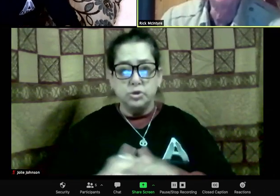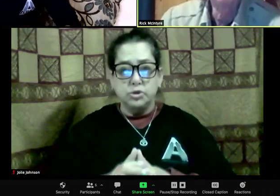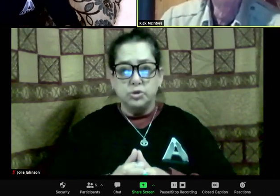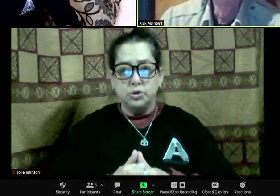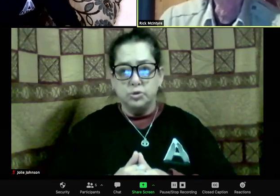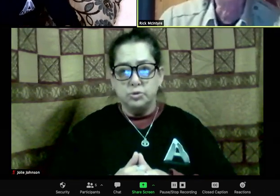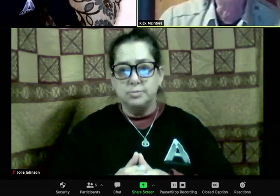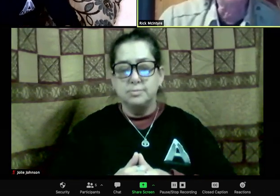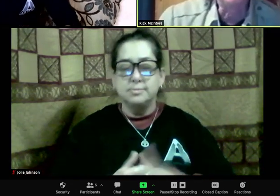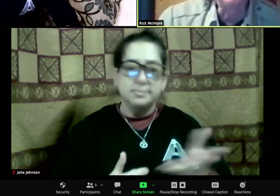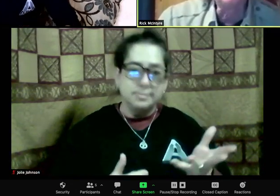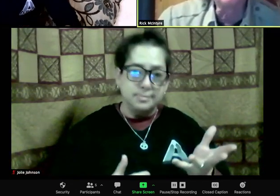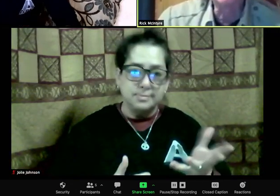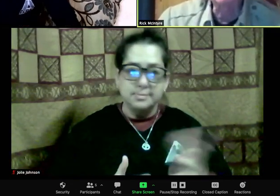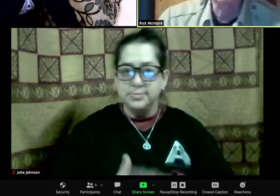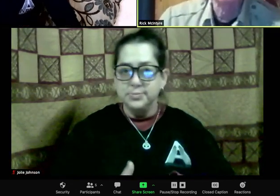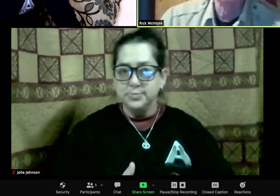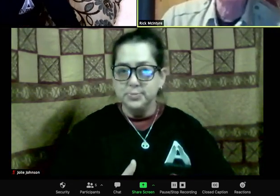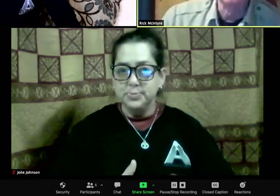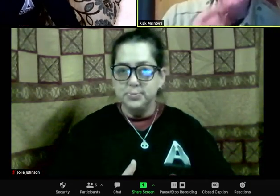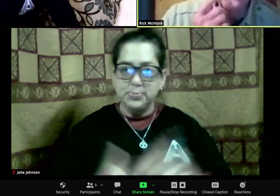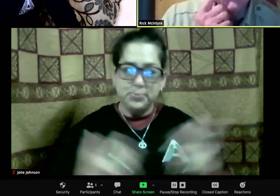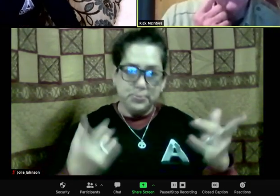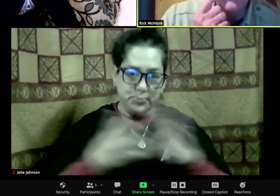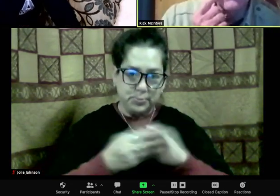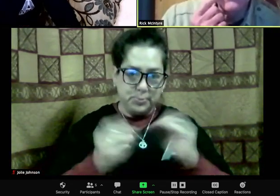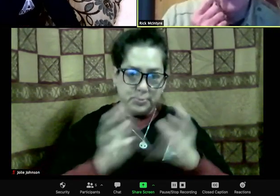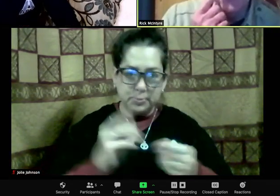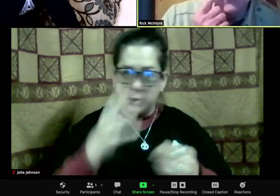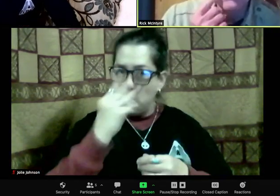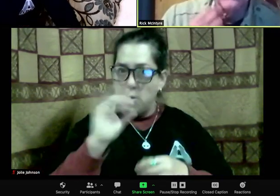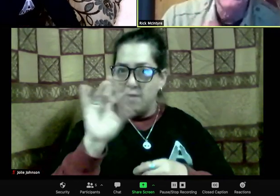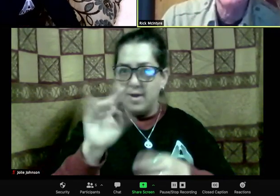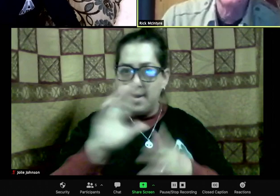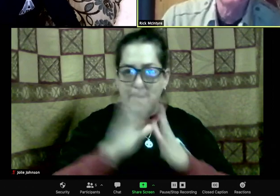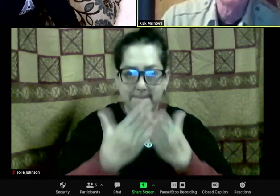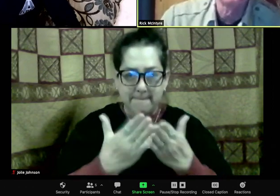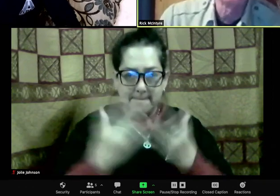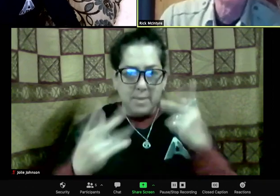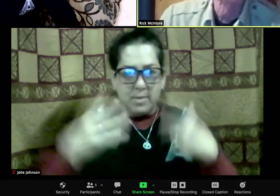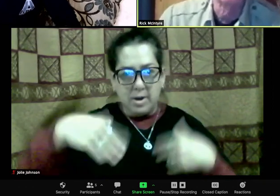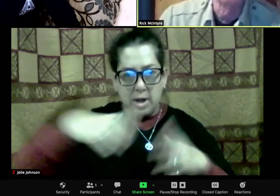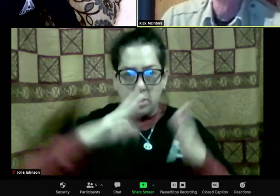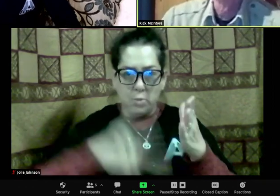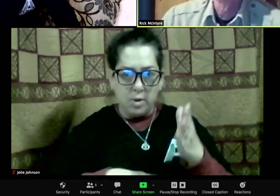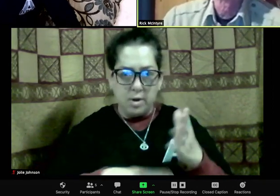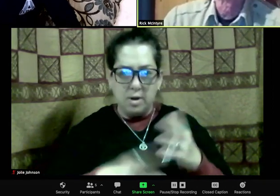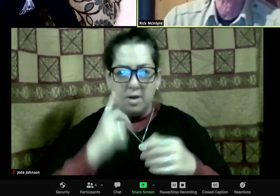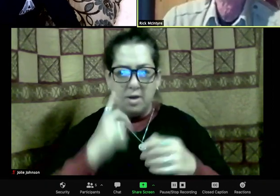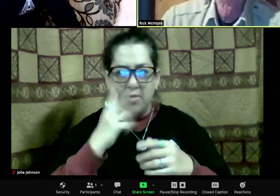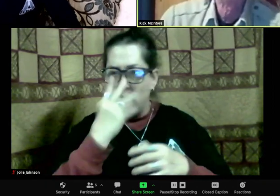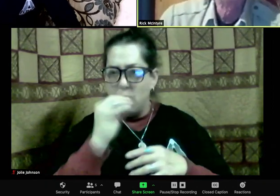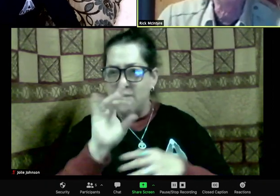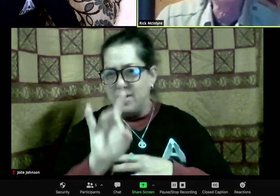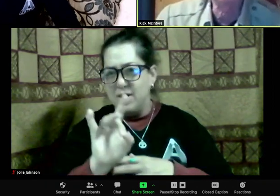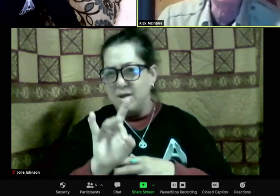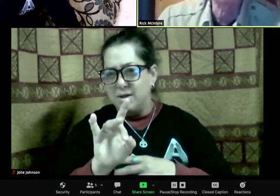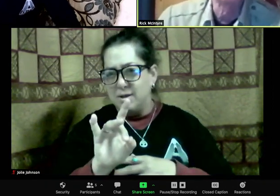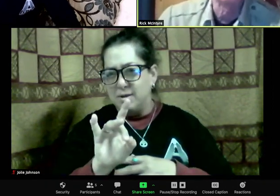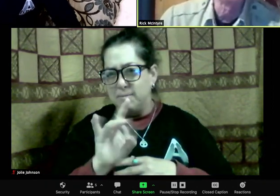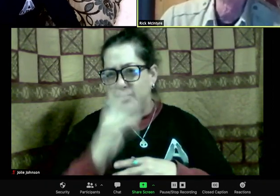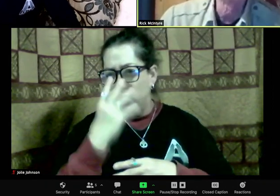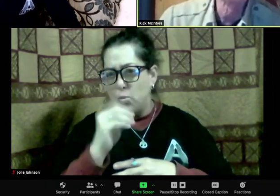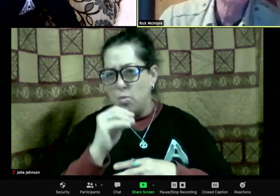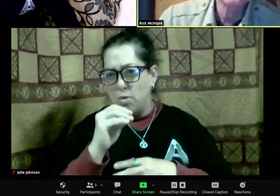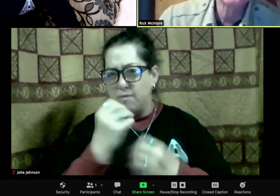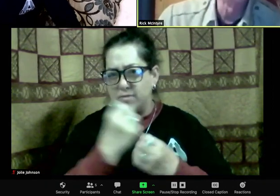story. Yes, think it was in the Wolf 8 book where I talk about how there used to be a definite male biologist,